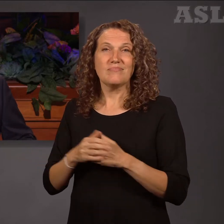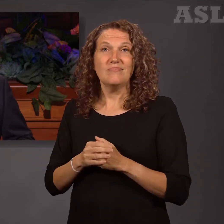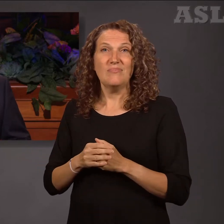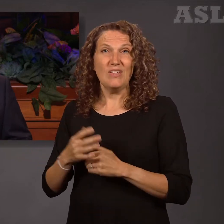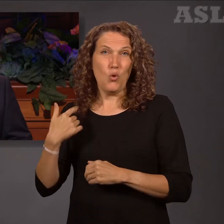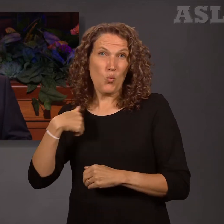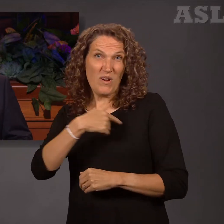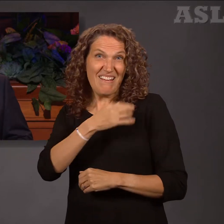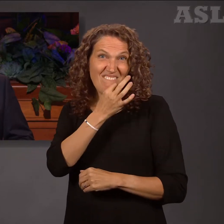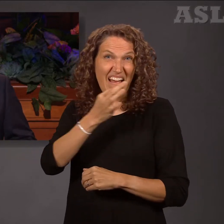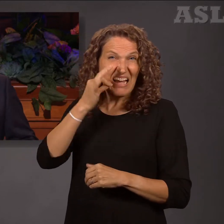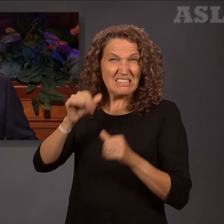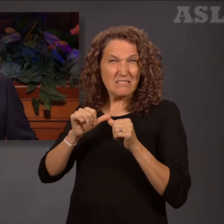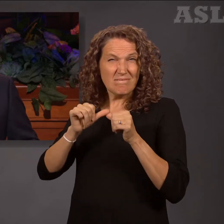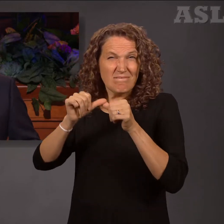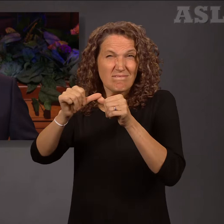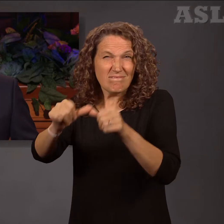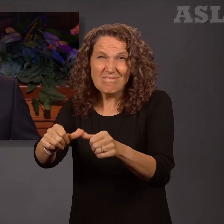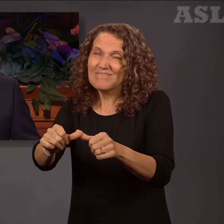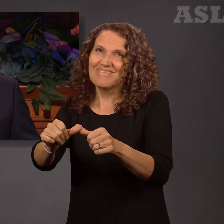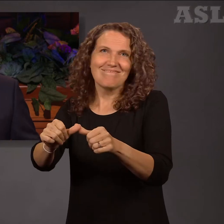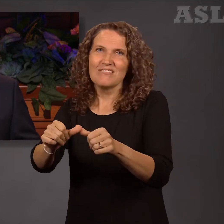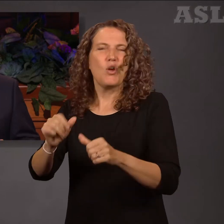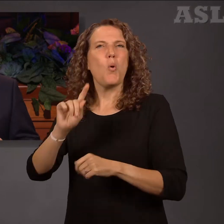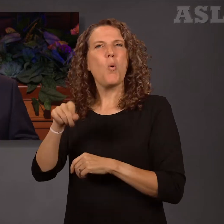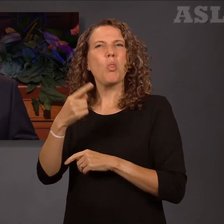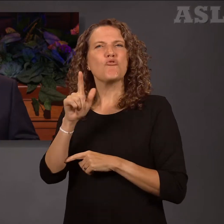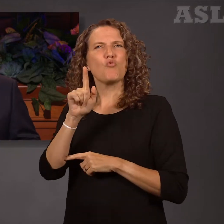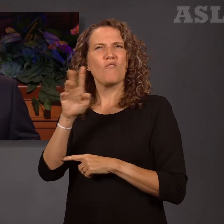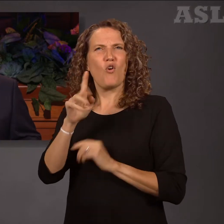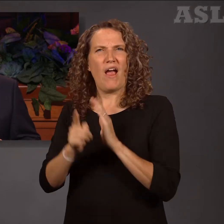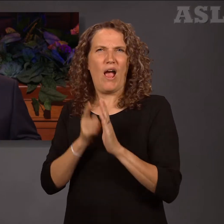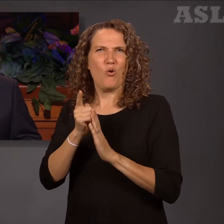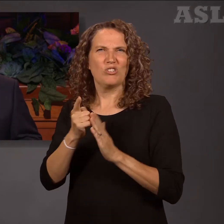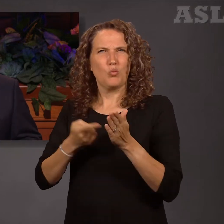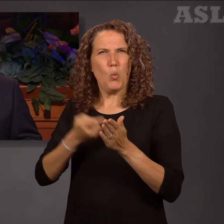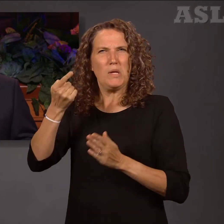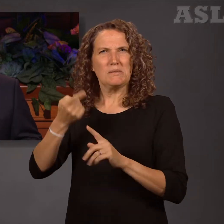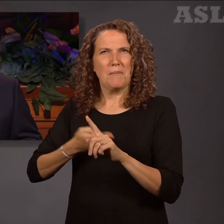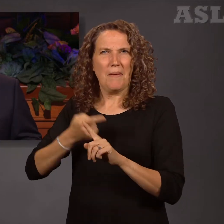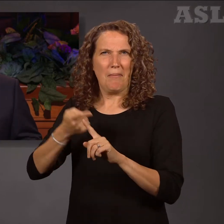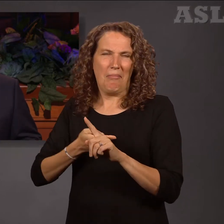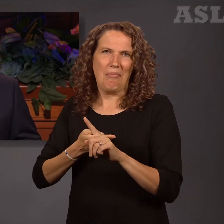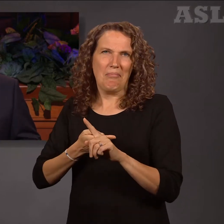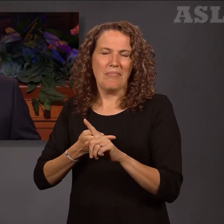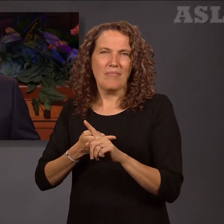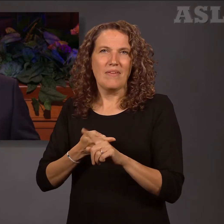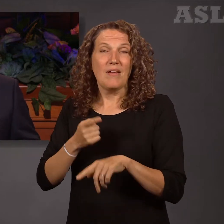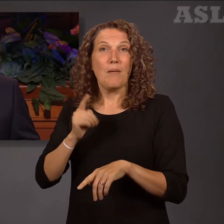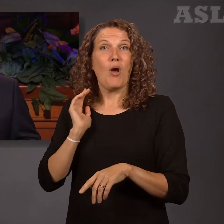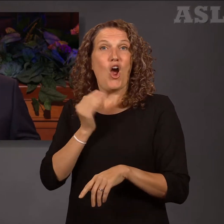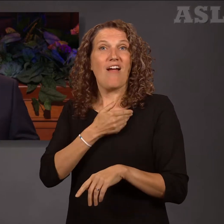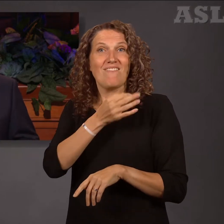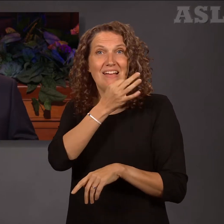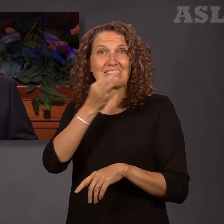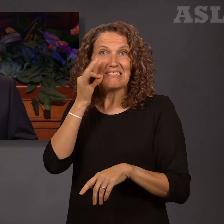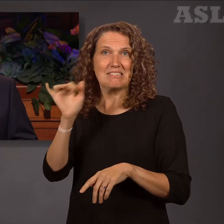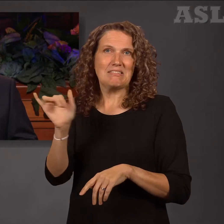to fast for such a duration—rather for only twenty-four hours and once a month—fasting brings us spiritual strength and